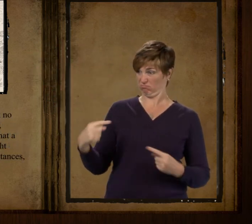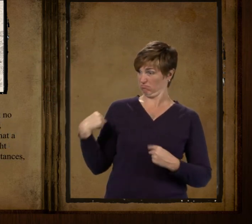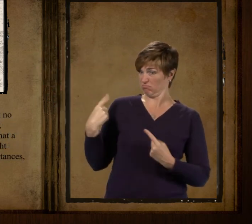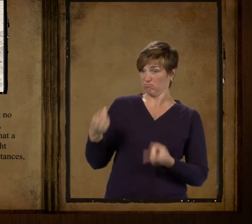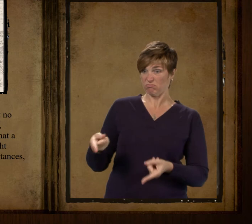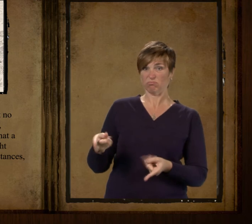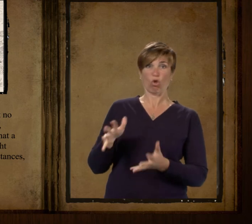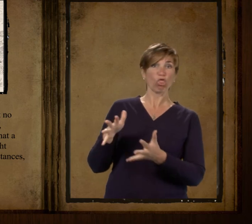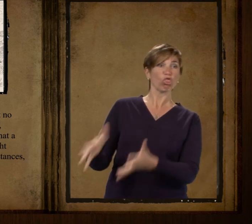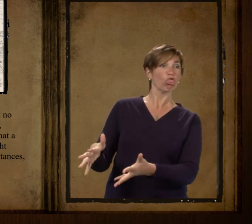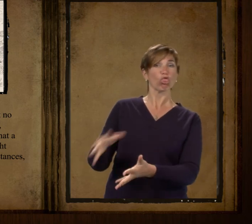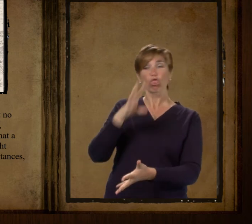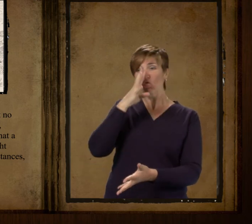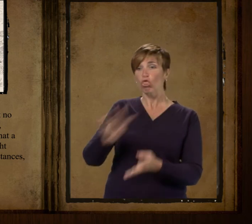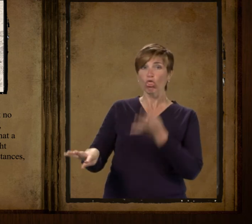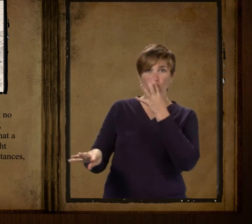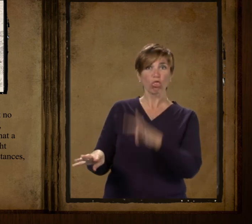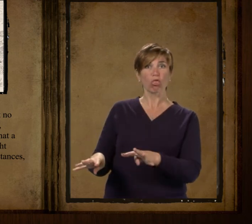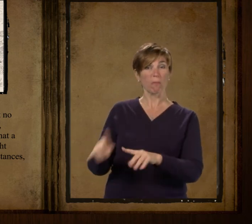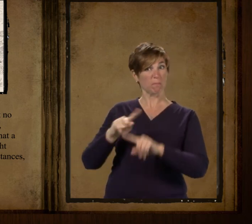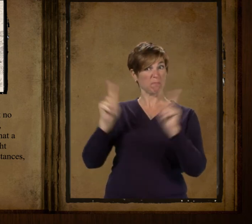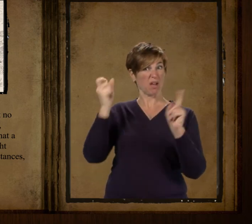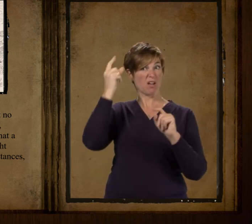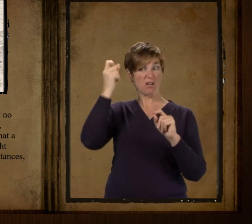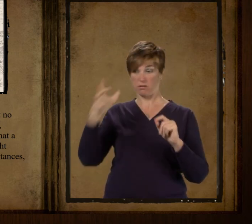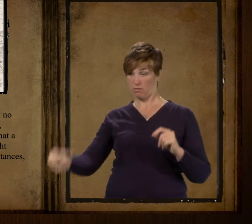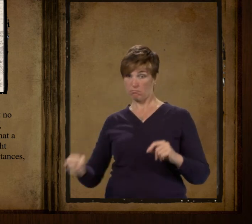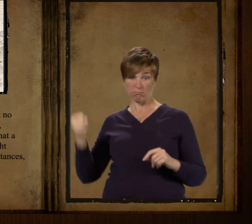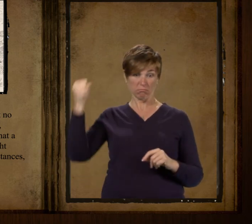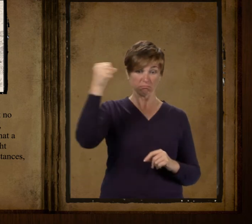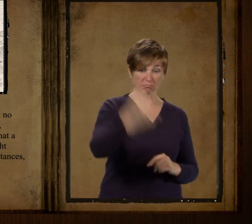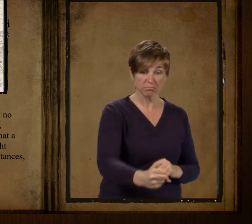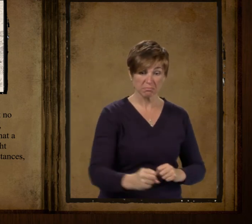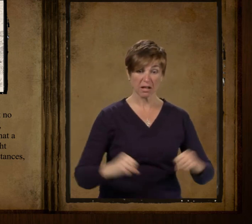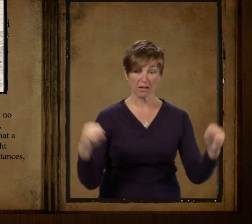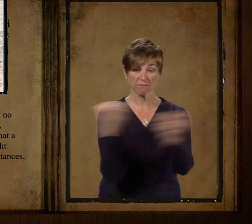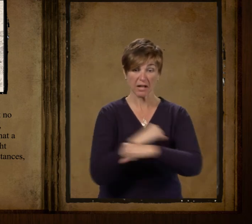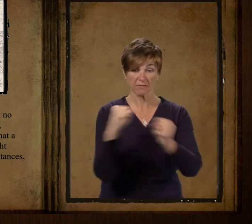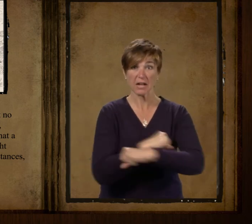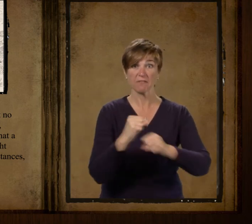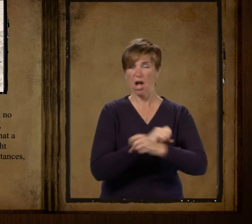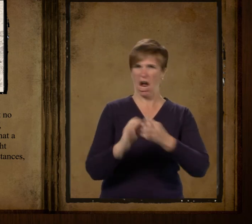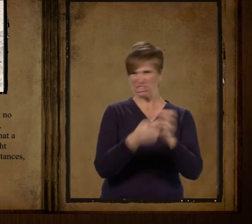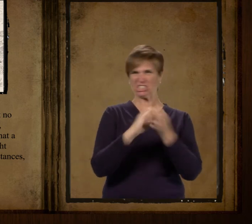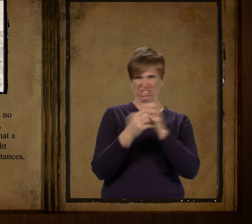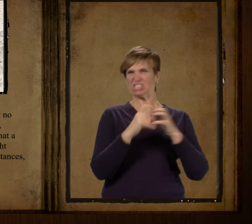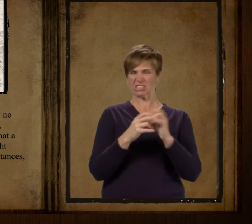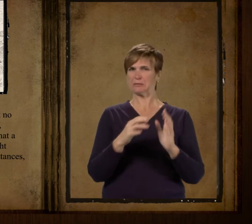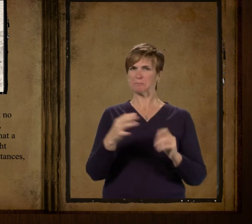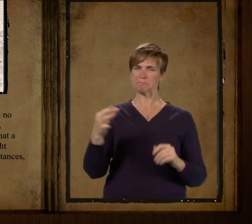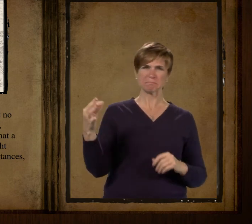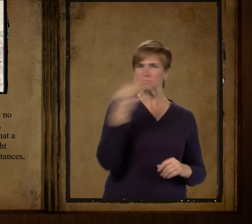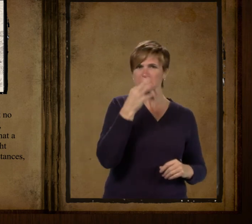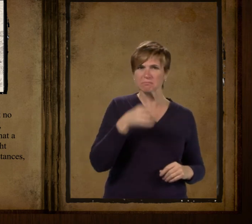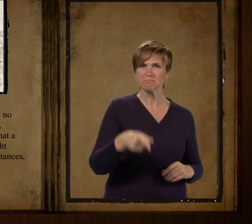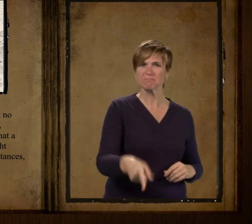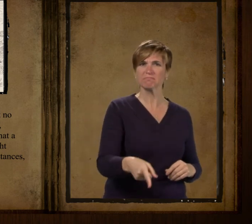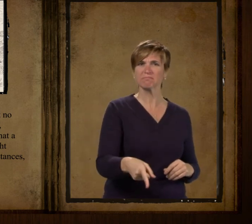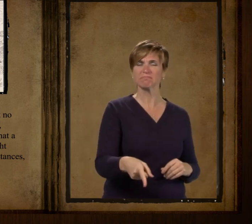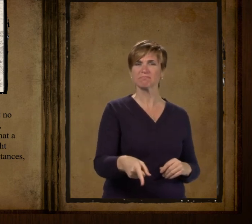I know it because he had no opportunities to speak of and it don't stand to reason that